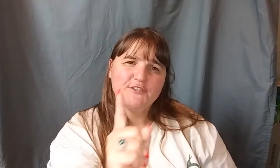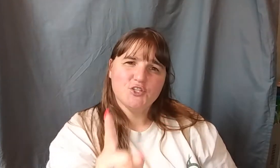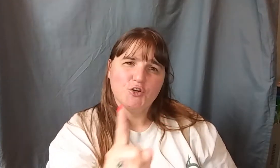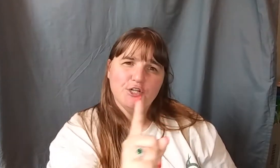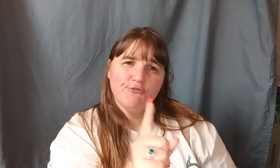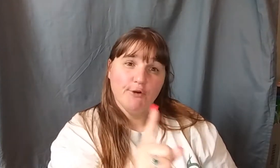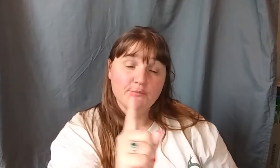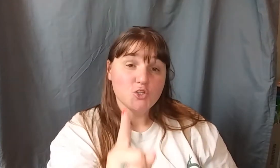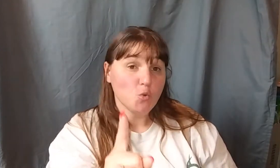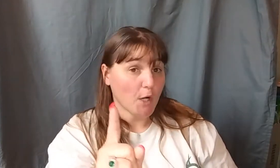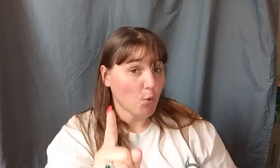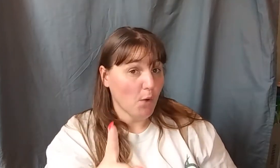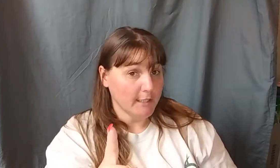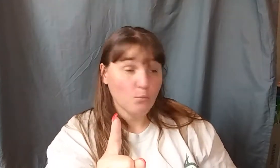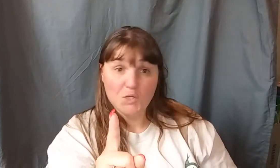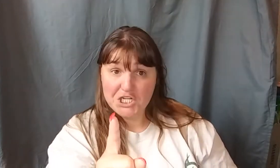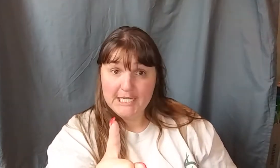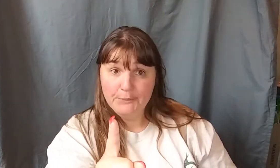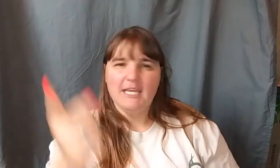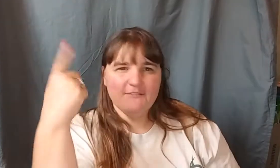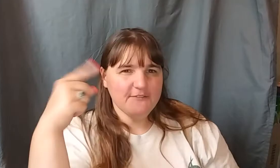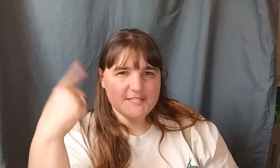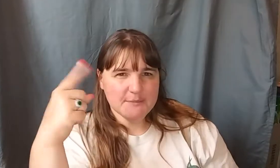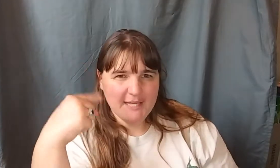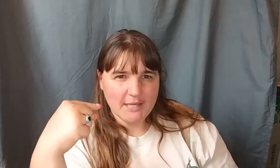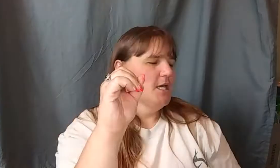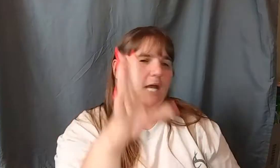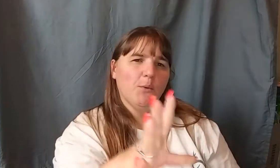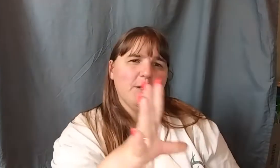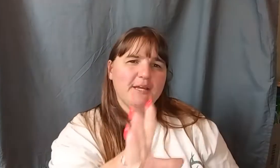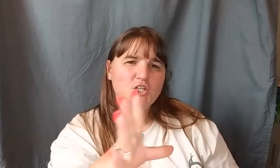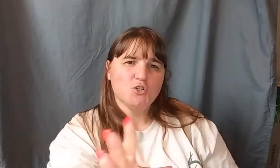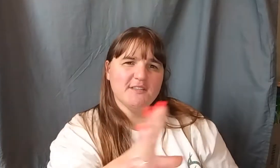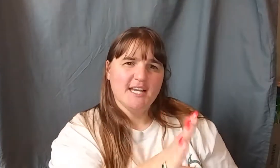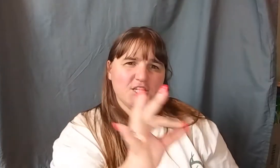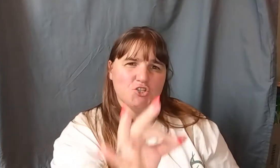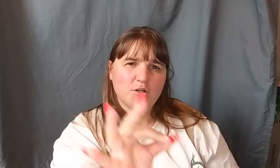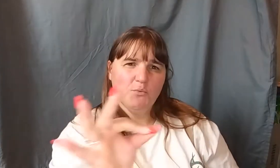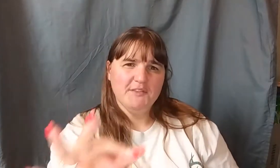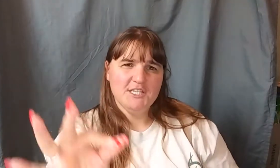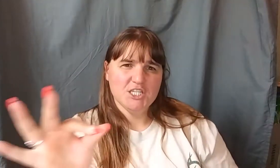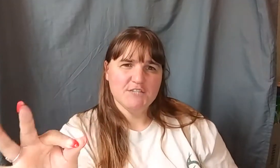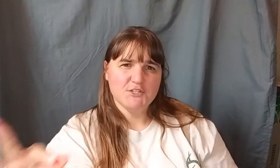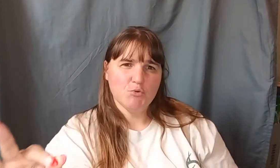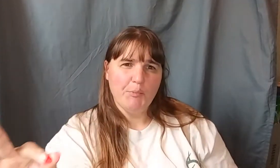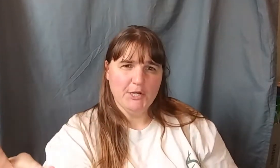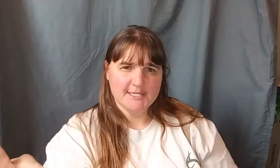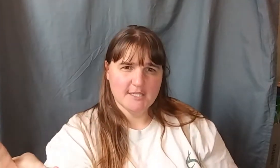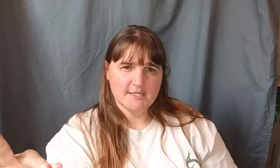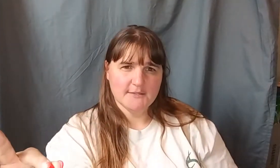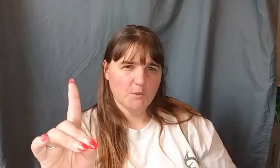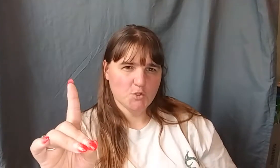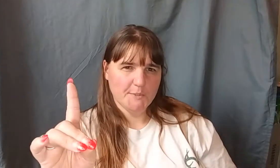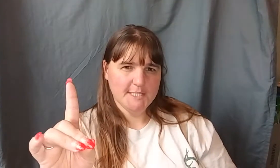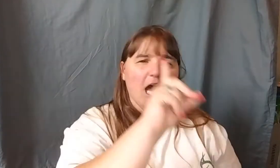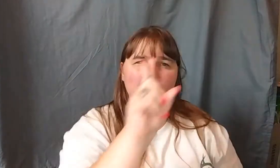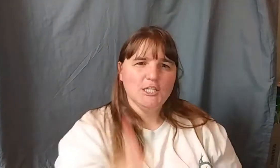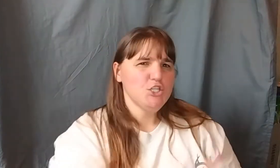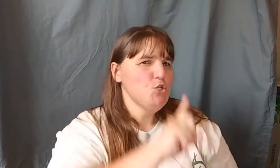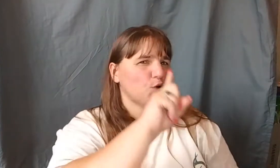started from square one, which I did, even if it's in my head. And I want to make sure that I struggle with each individual process. There's a reason. Unless you are